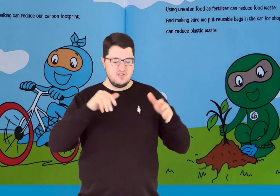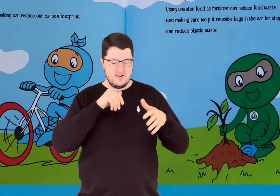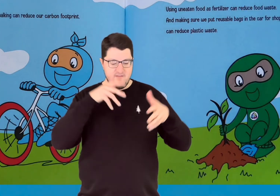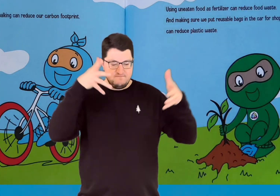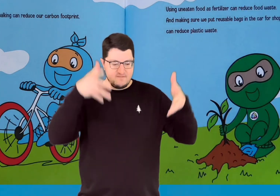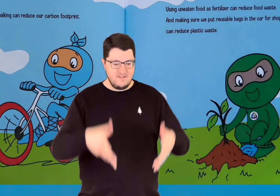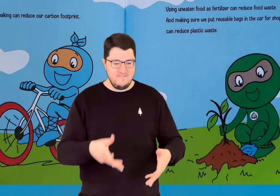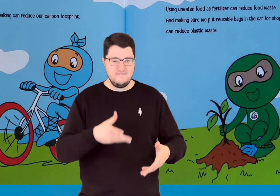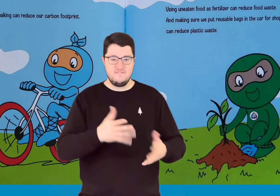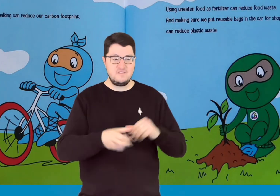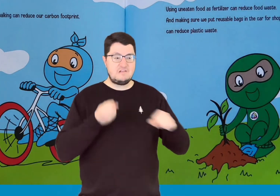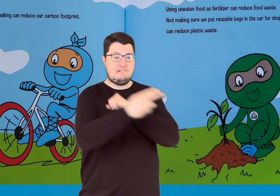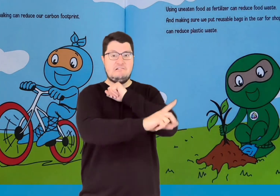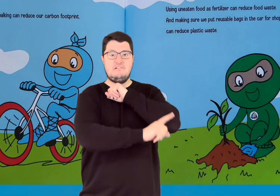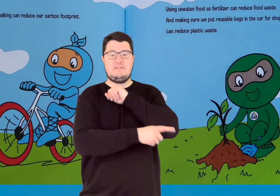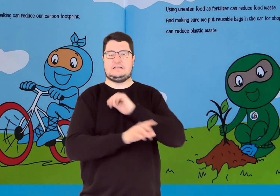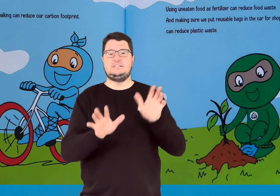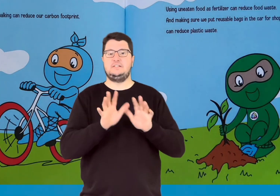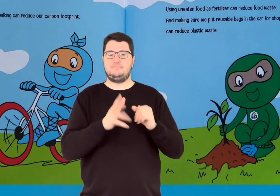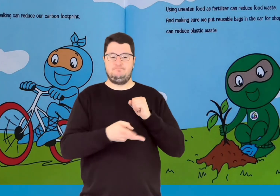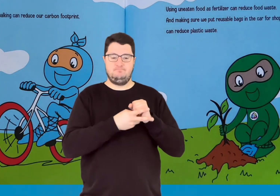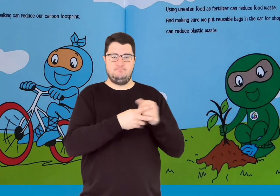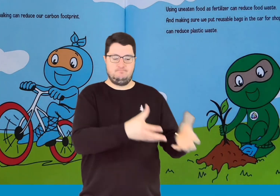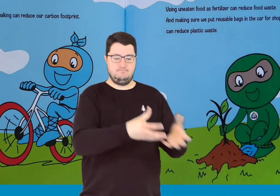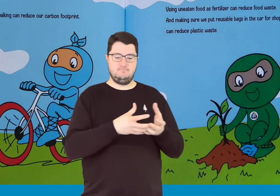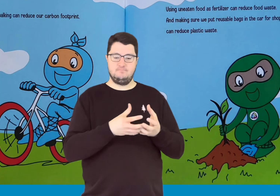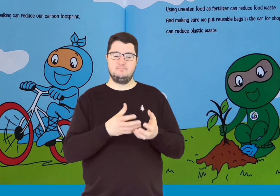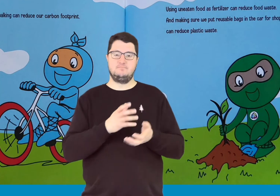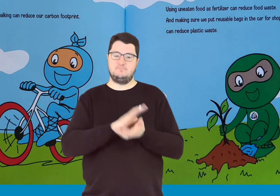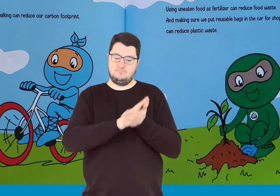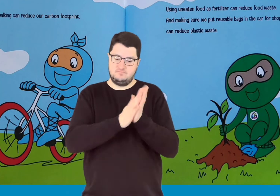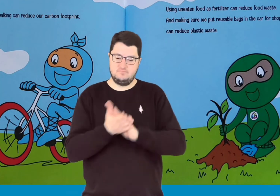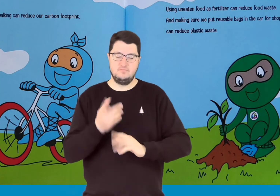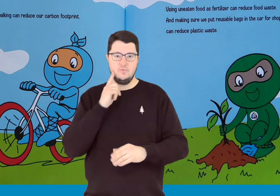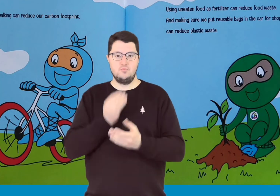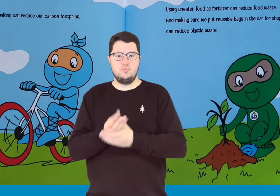Using uneaten food as fertilizer can reduce food waste.